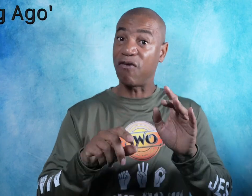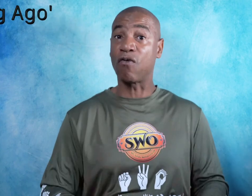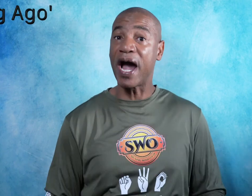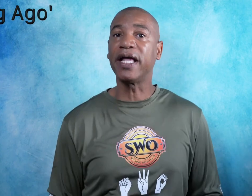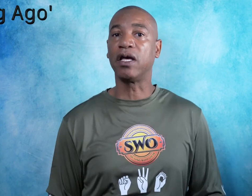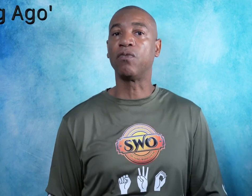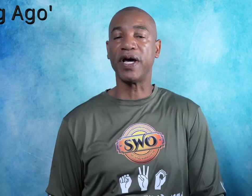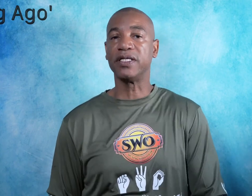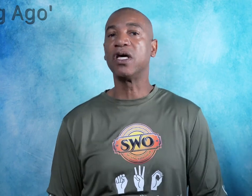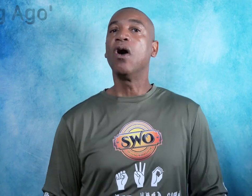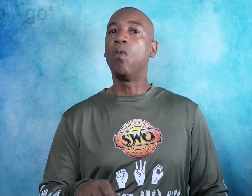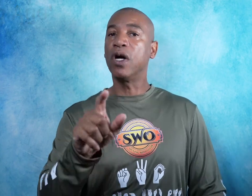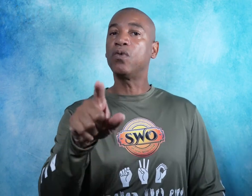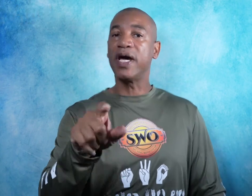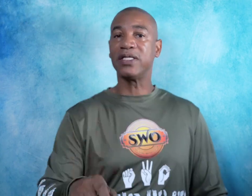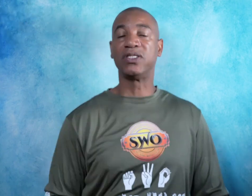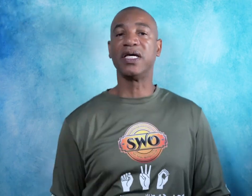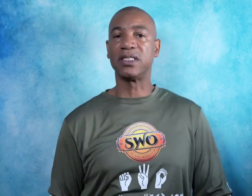variety of ways. One way is this.